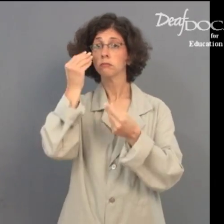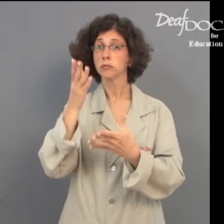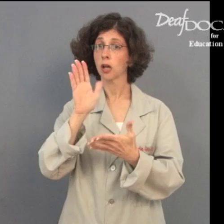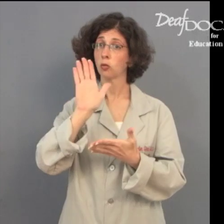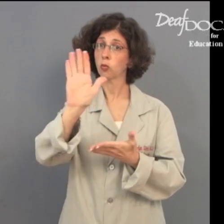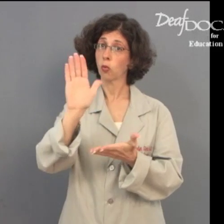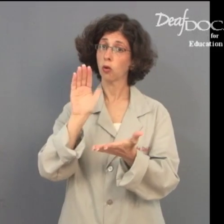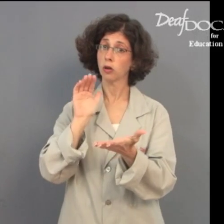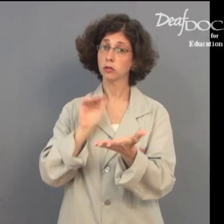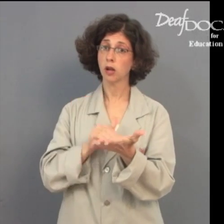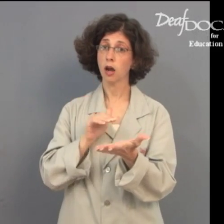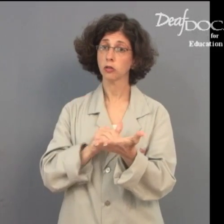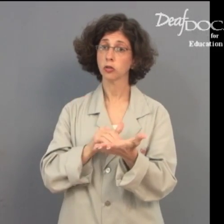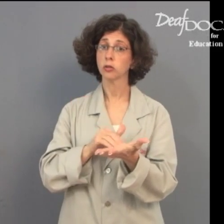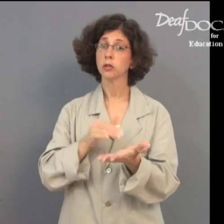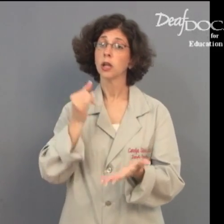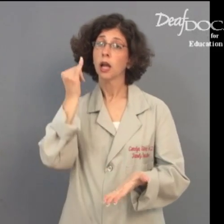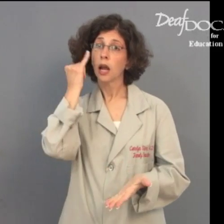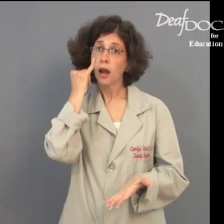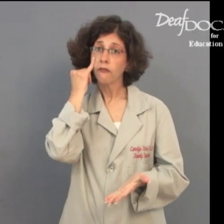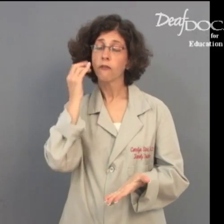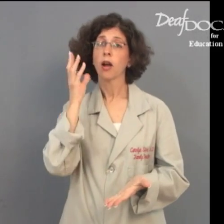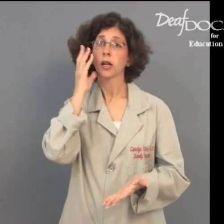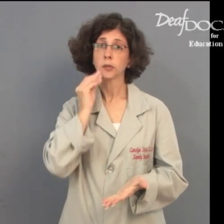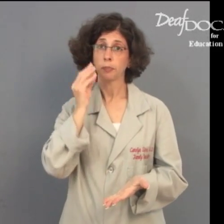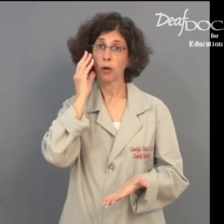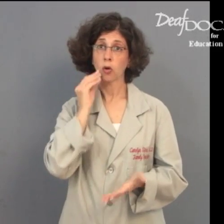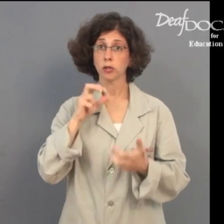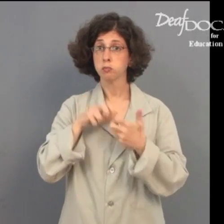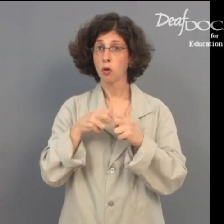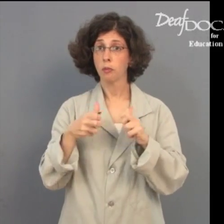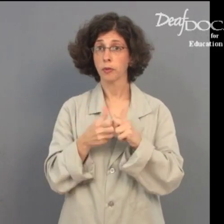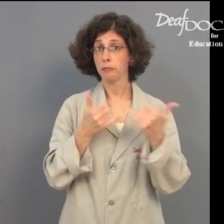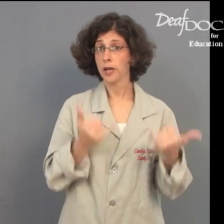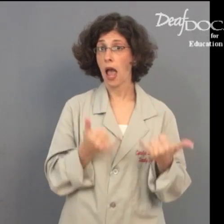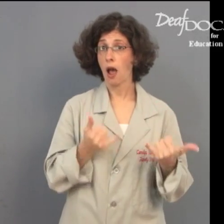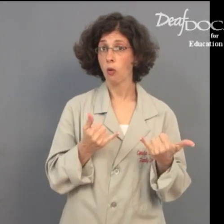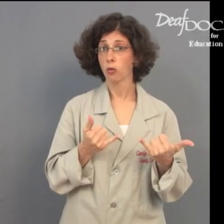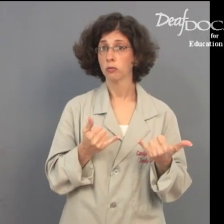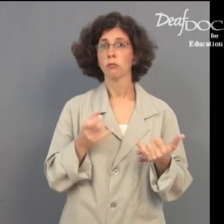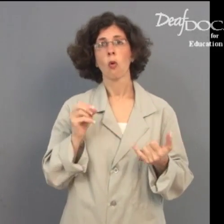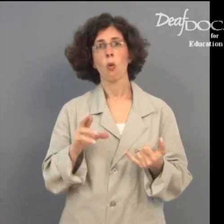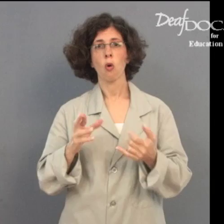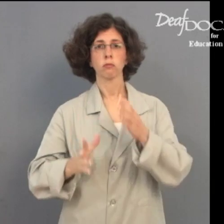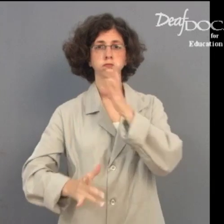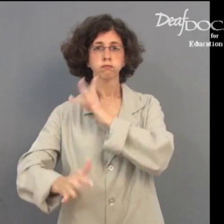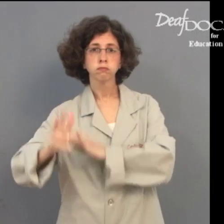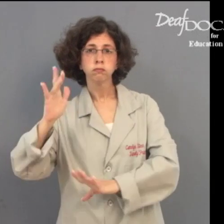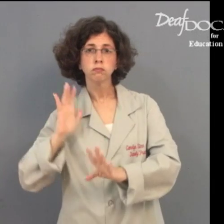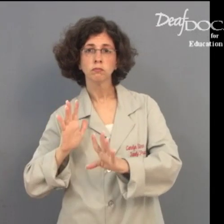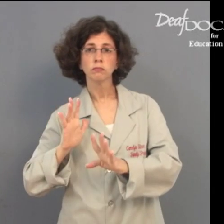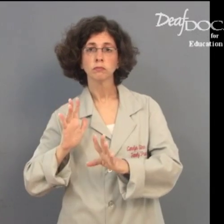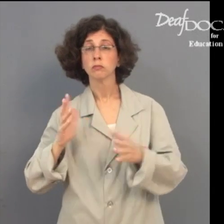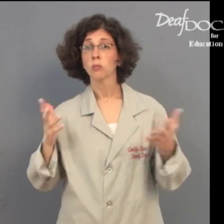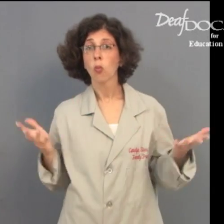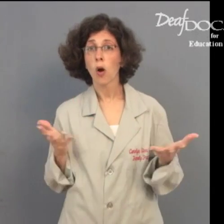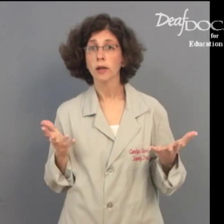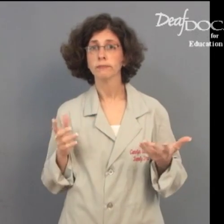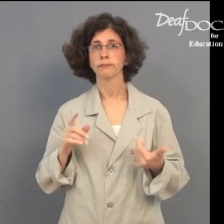let your doctor know if you have experienced now or in the past any of these problems.